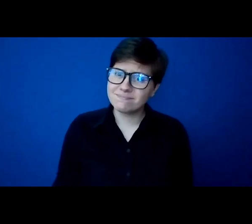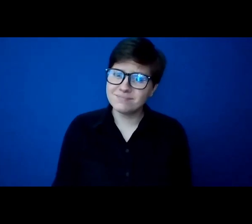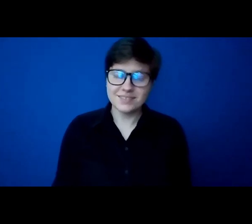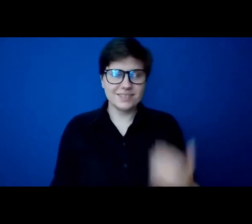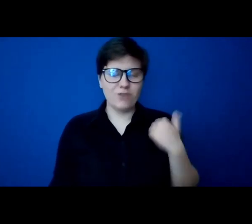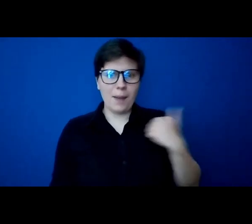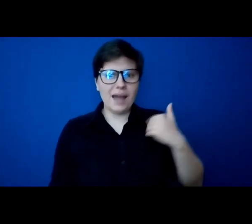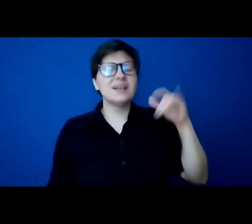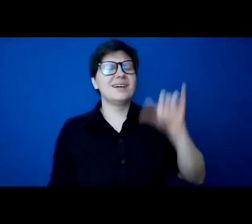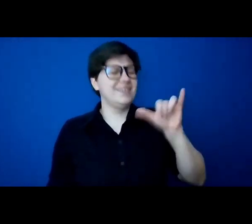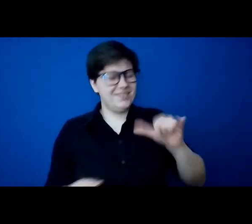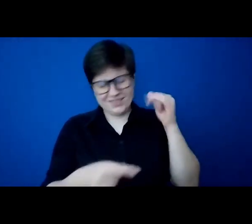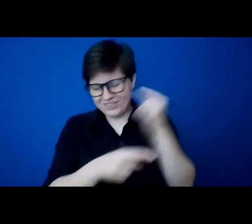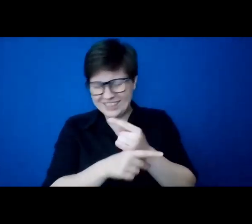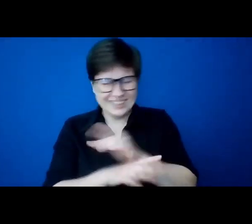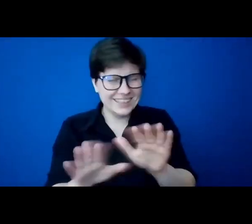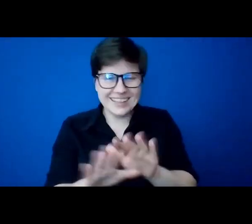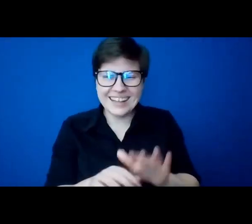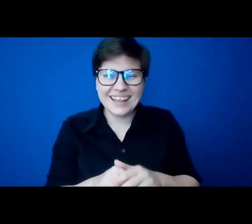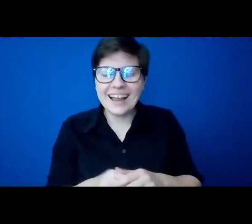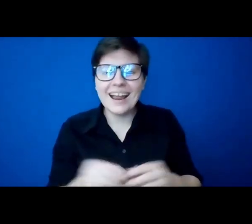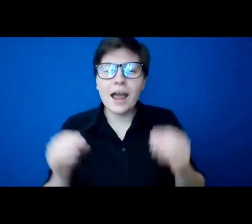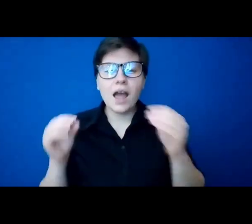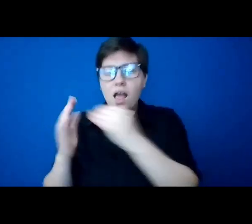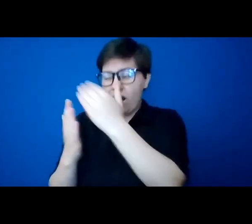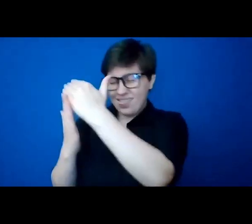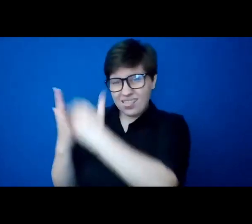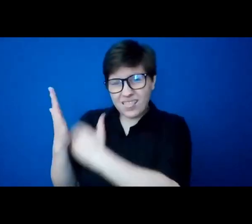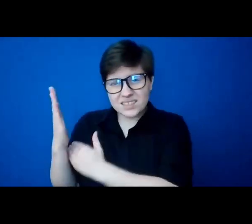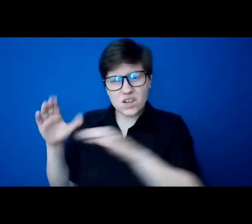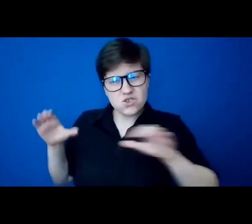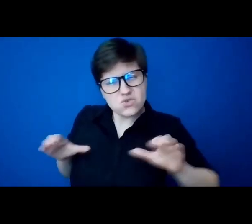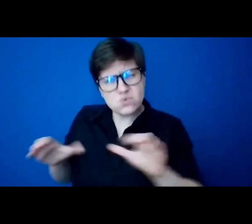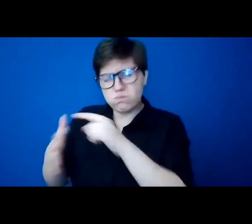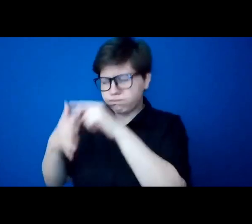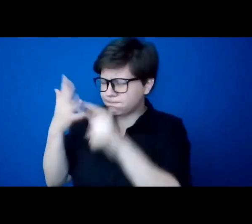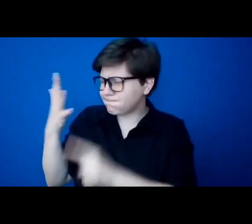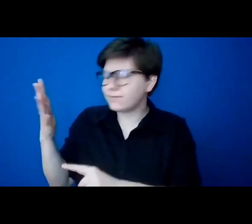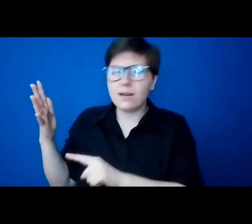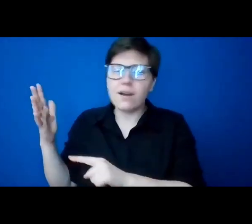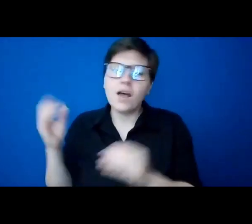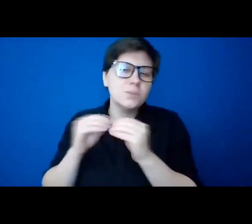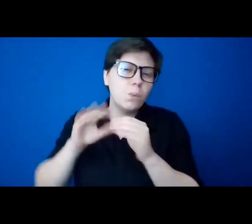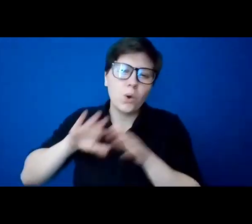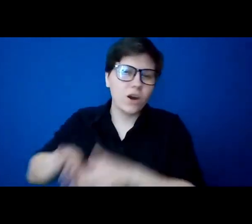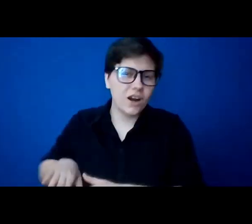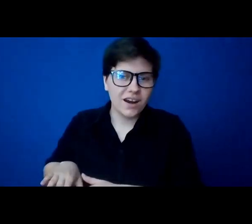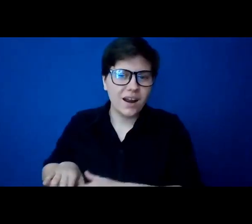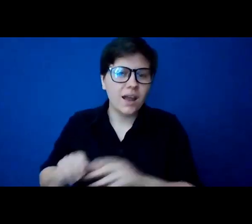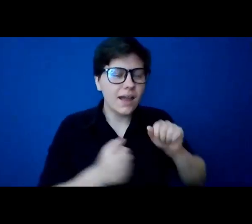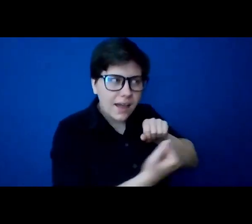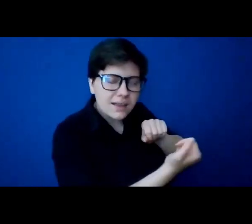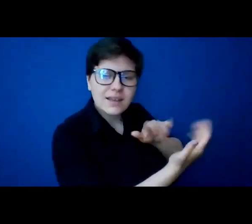Reminding me that there is much more than lists of things to be doing. There is the encounter with the person.